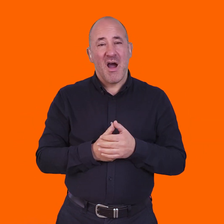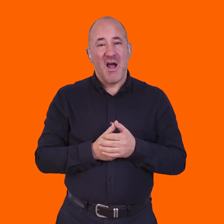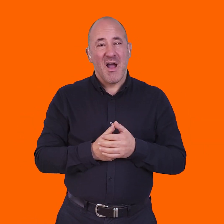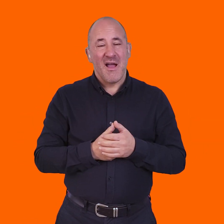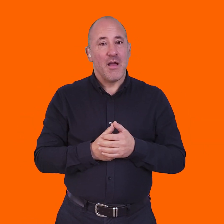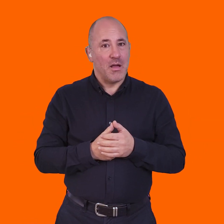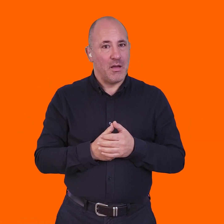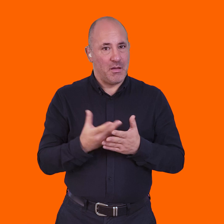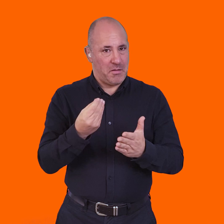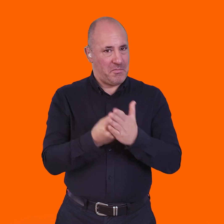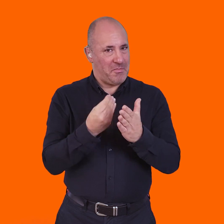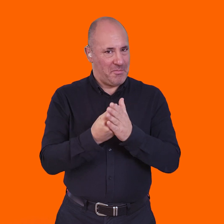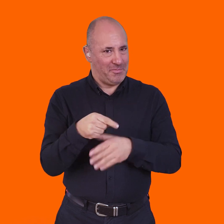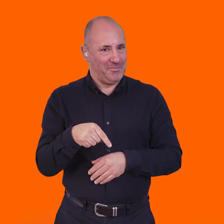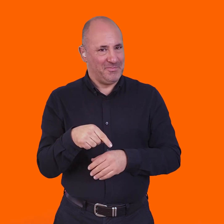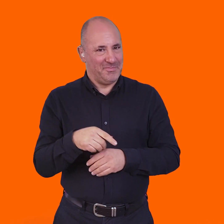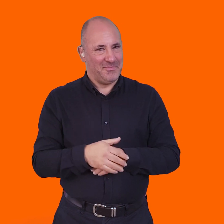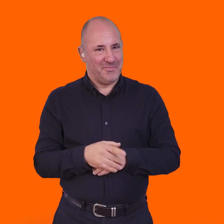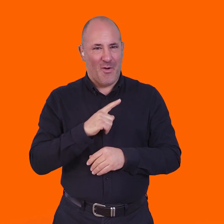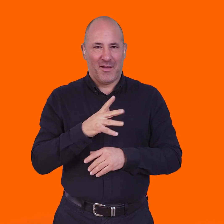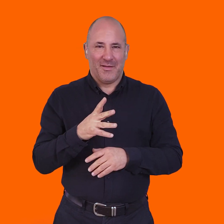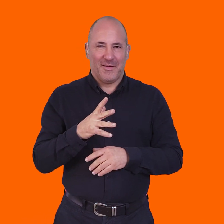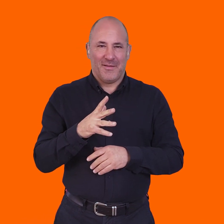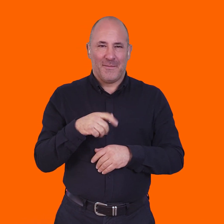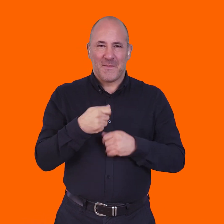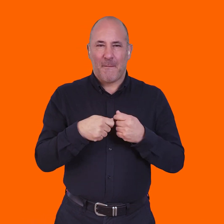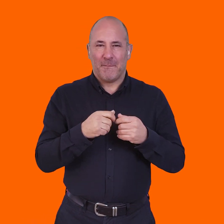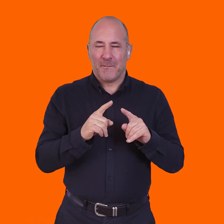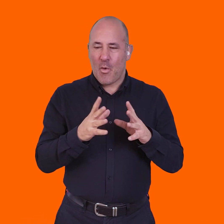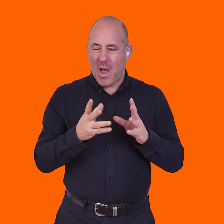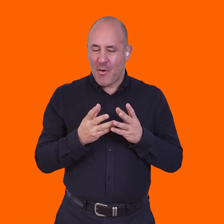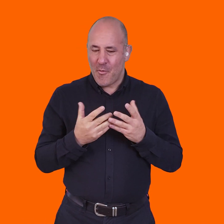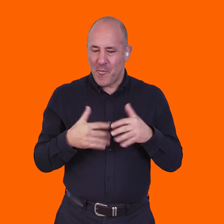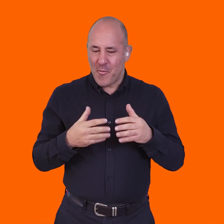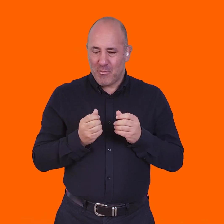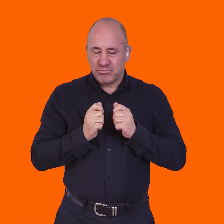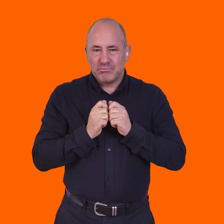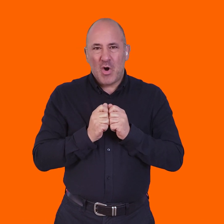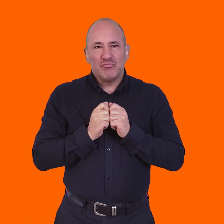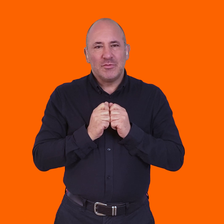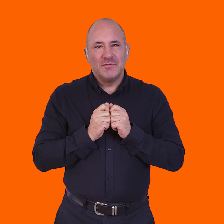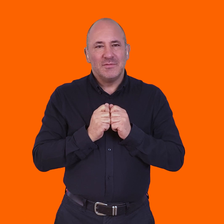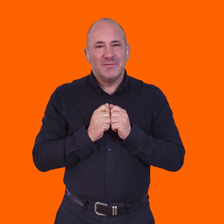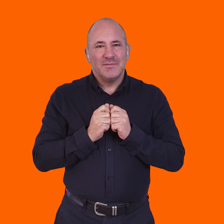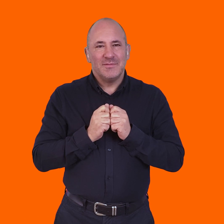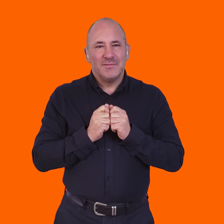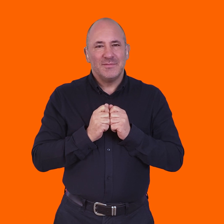people inputting, came this beautiful guitar that, that we got a bit of money for it because it